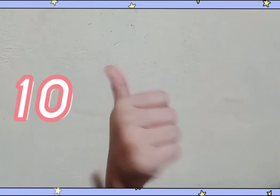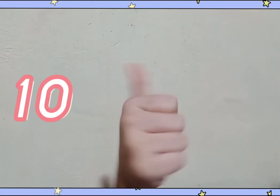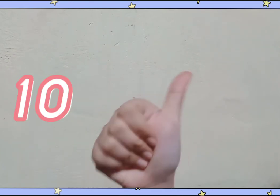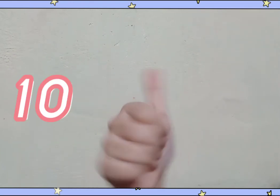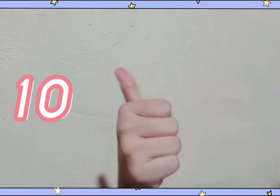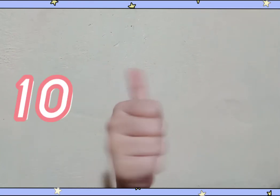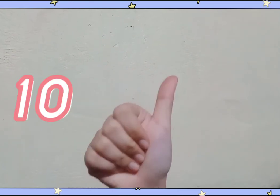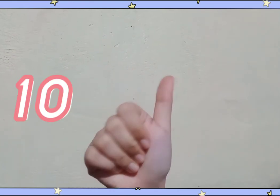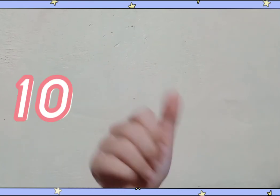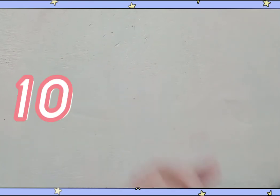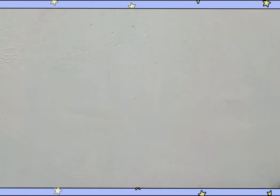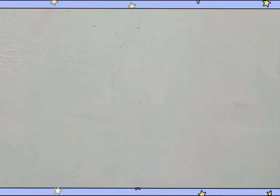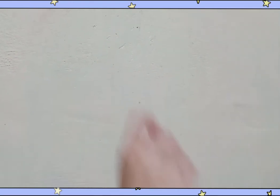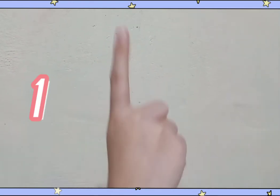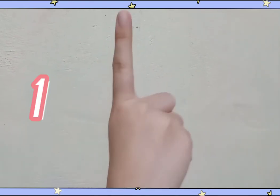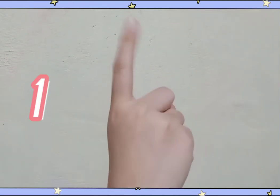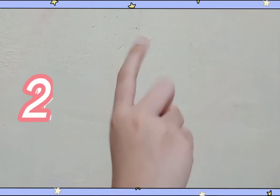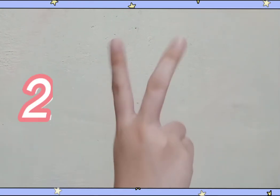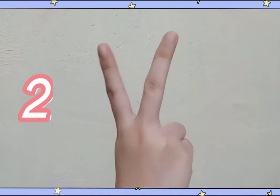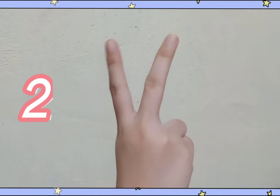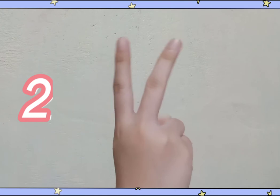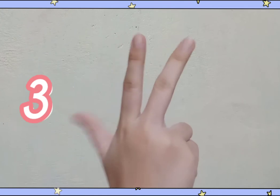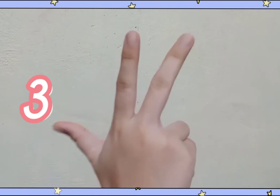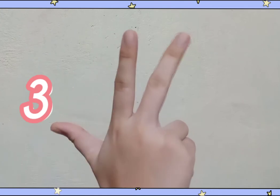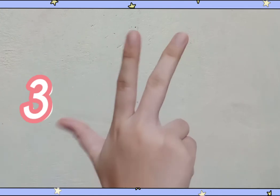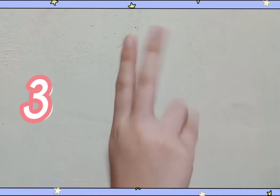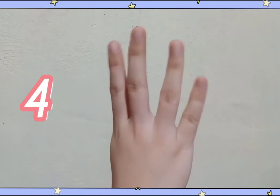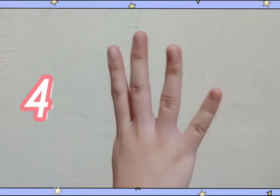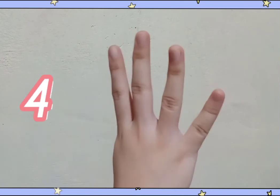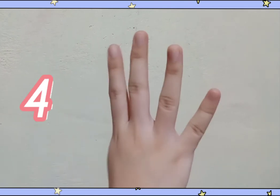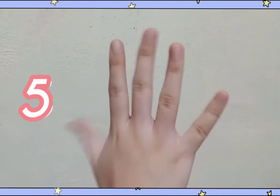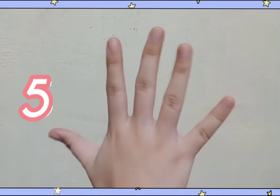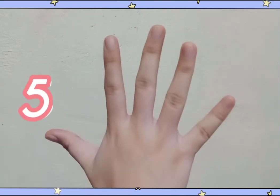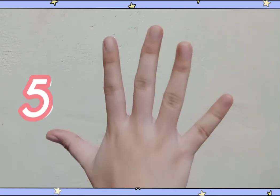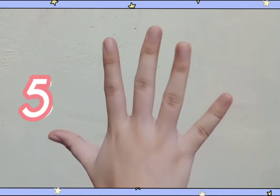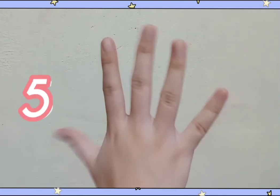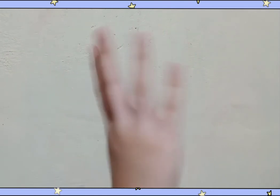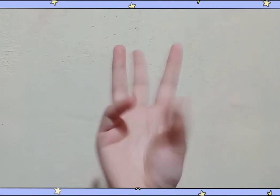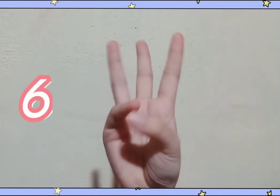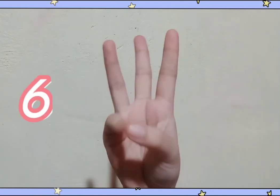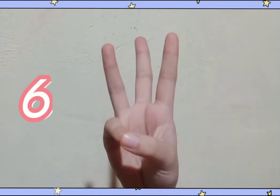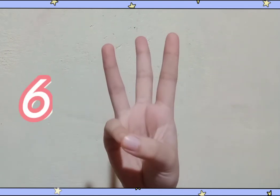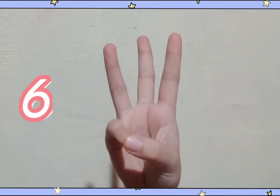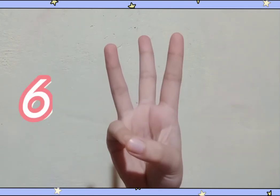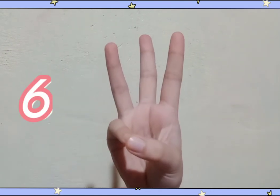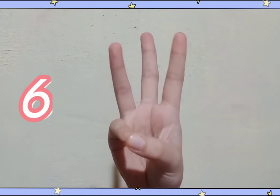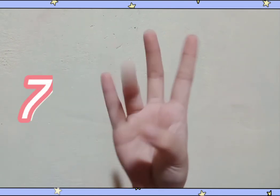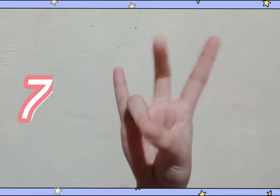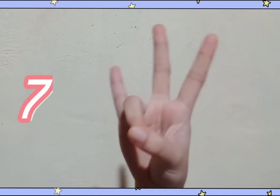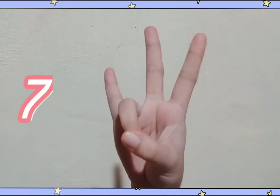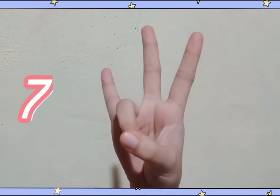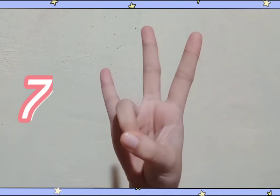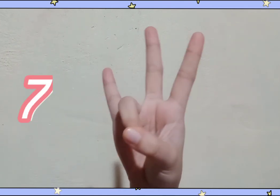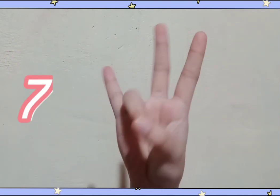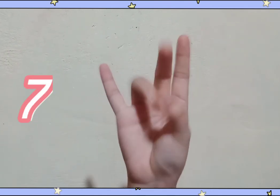and 10 1, 2, 3, 4, 5, and 6 7,